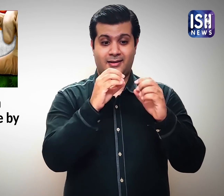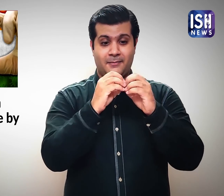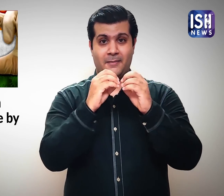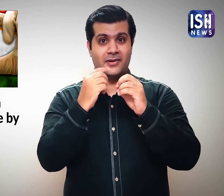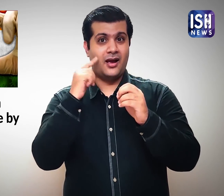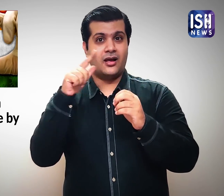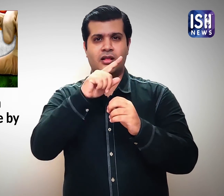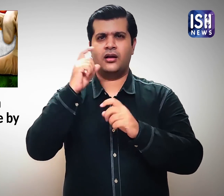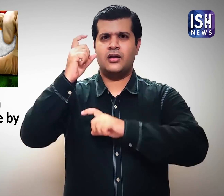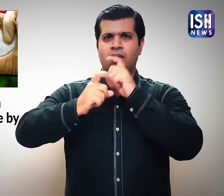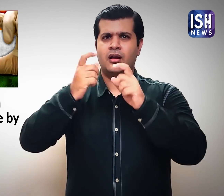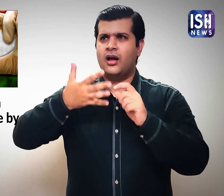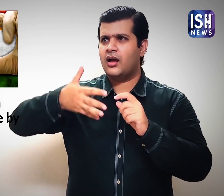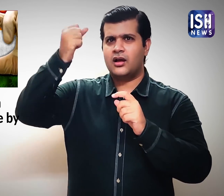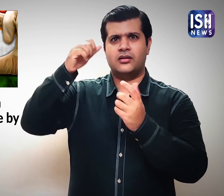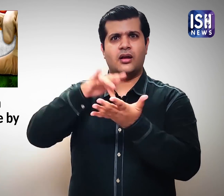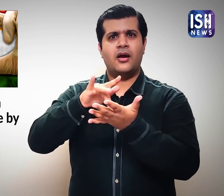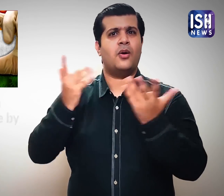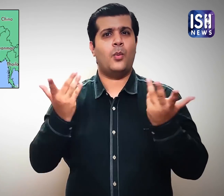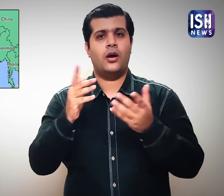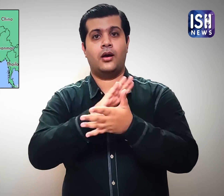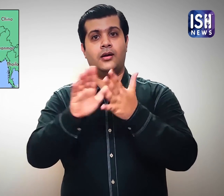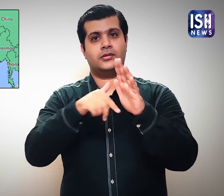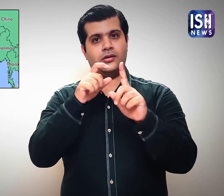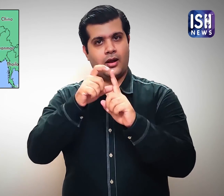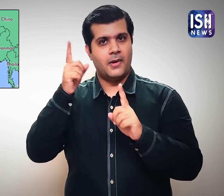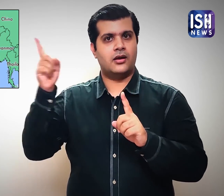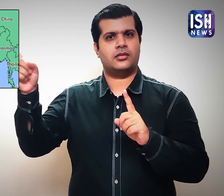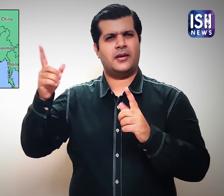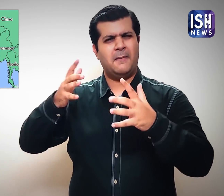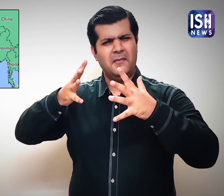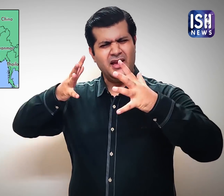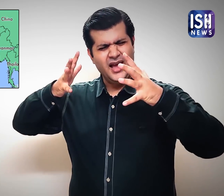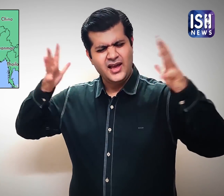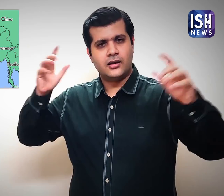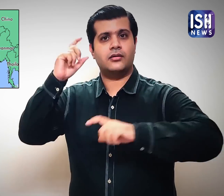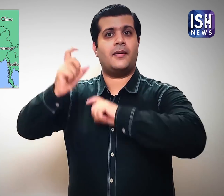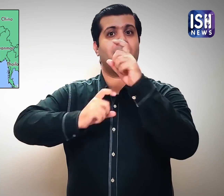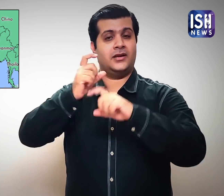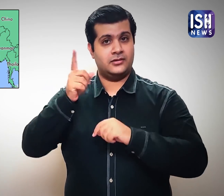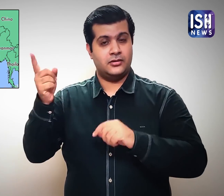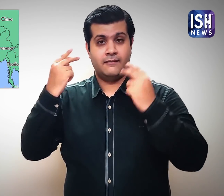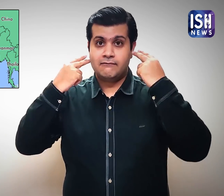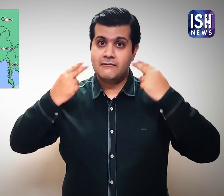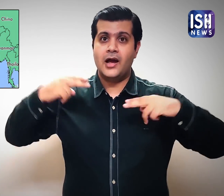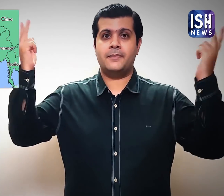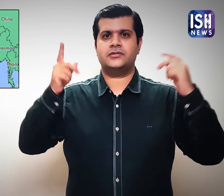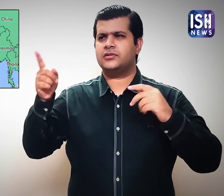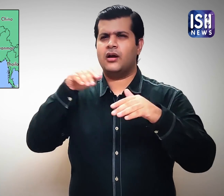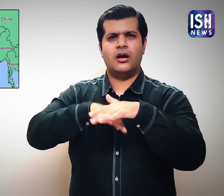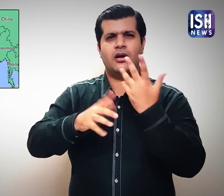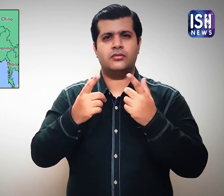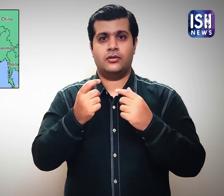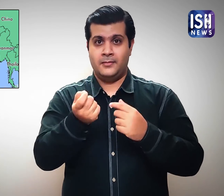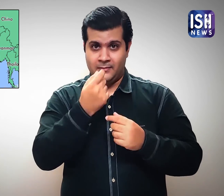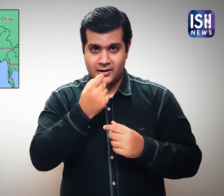Bhairat Biotech is a Hyderabad-based giant that works in vaccines and pharmaceuticals.